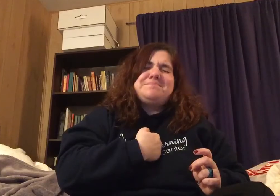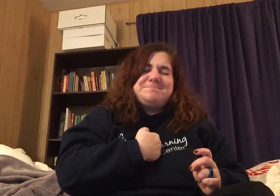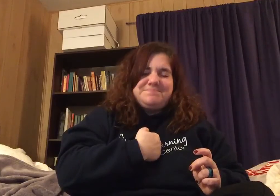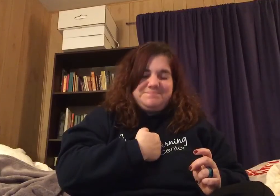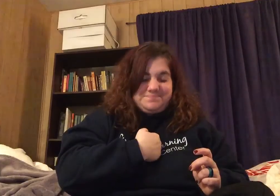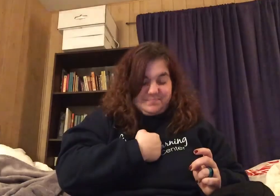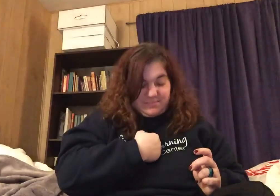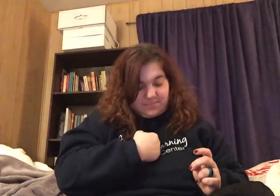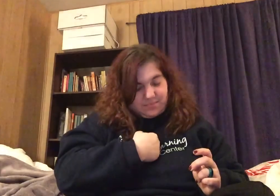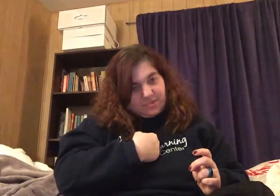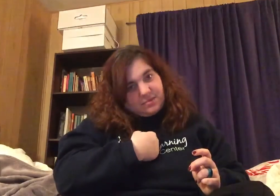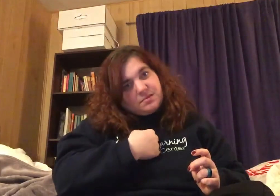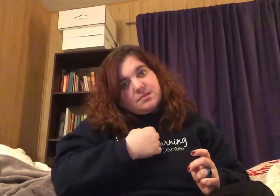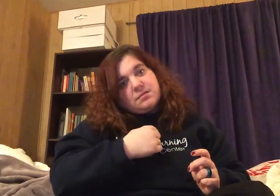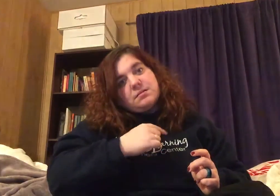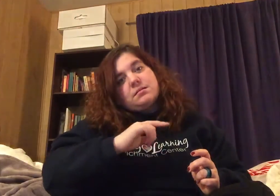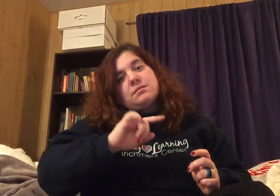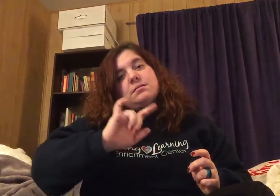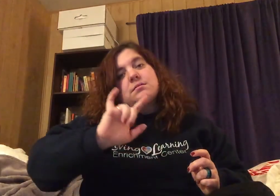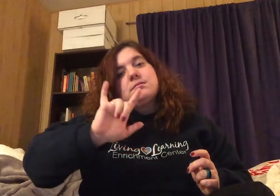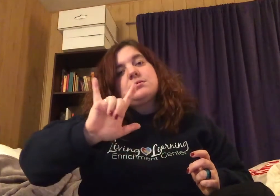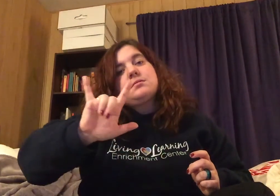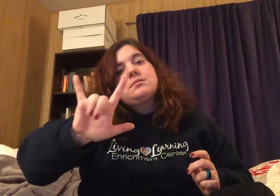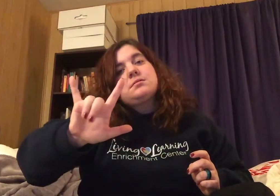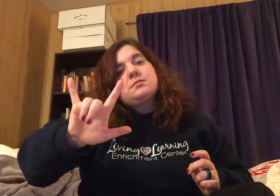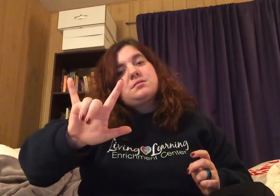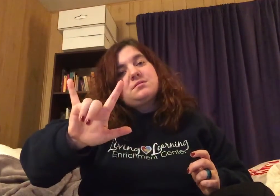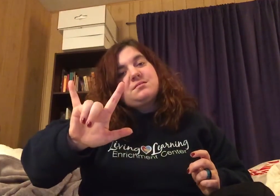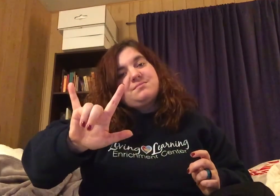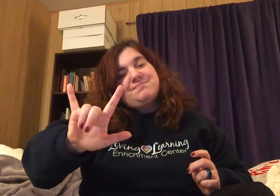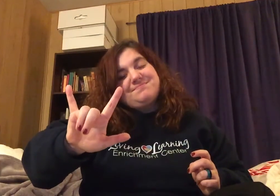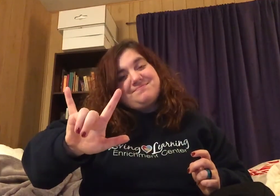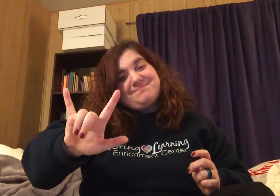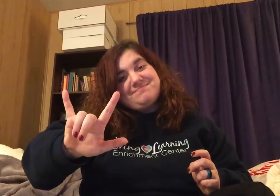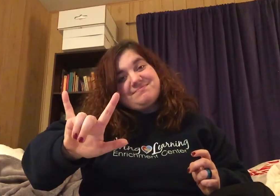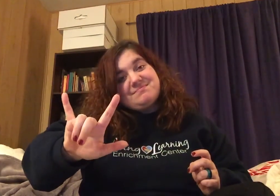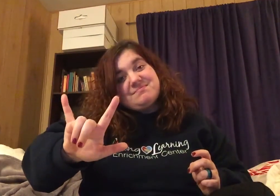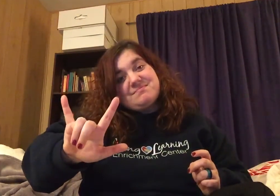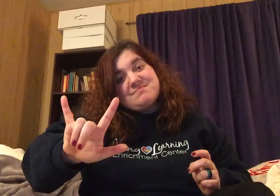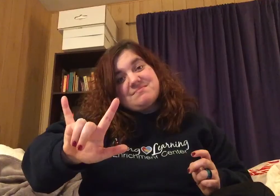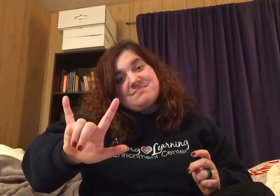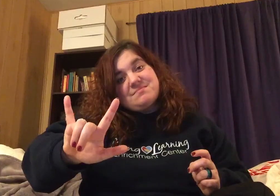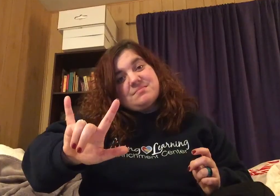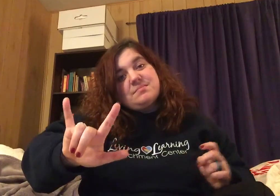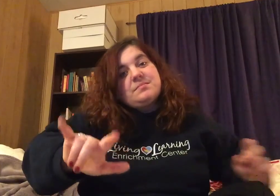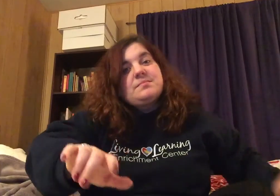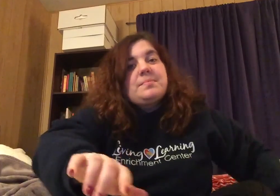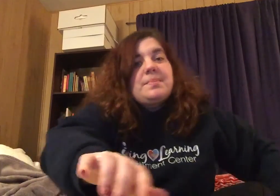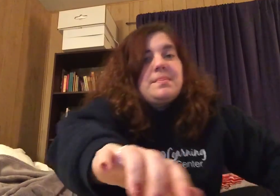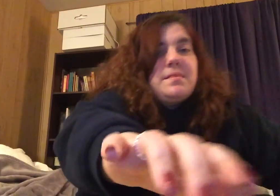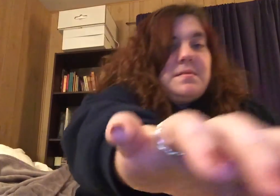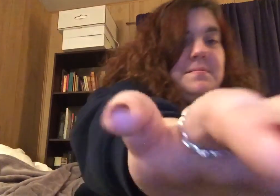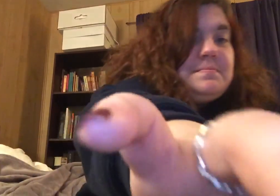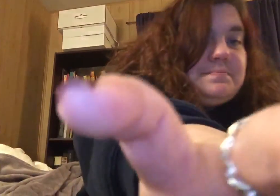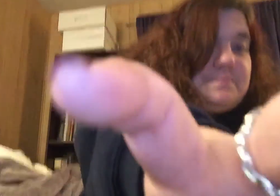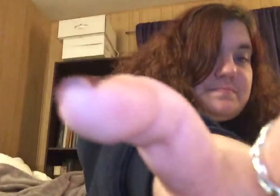You're over I'm going finish this You're feet I'm do You're am I'm